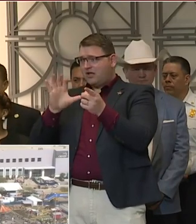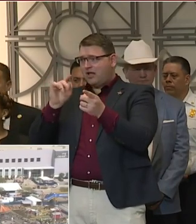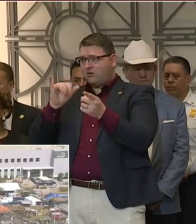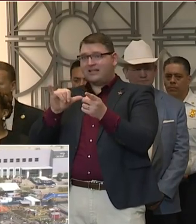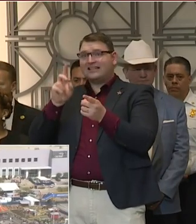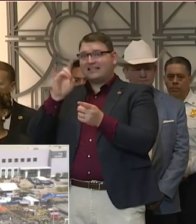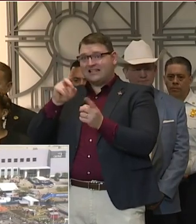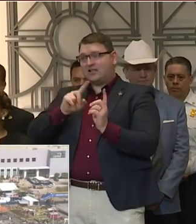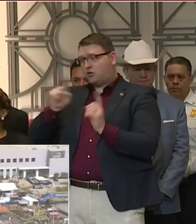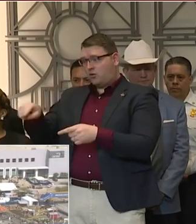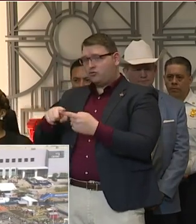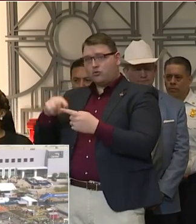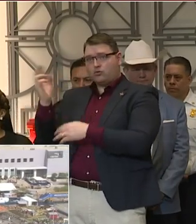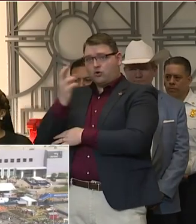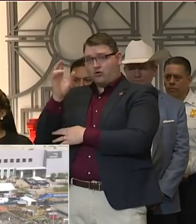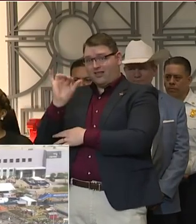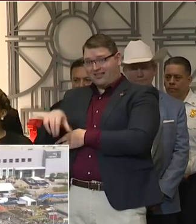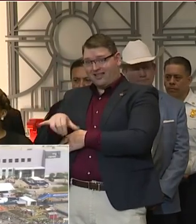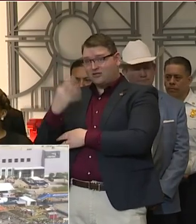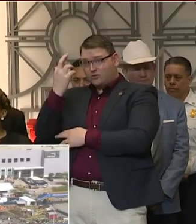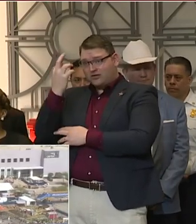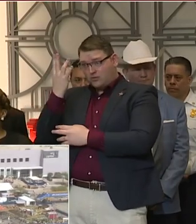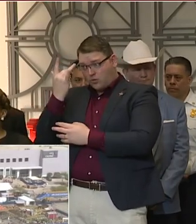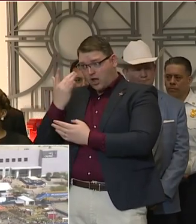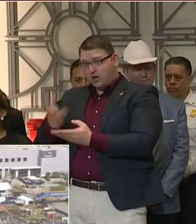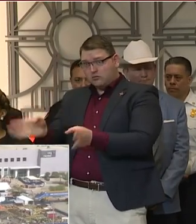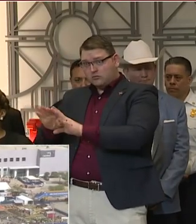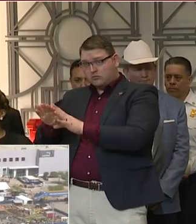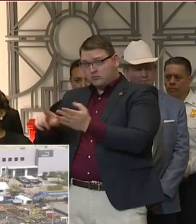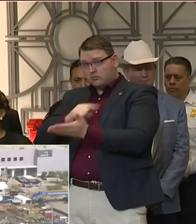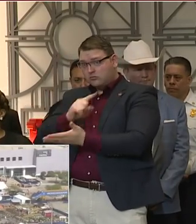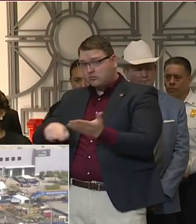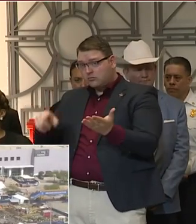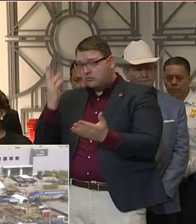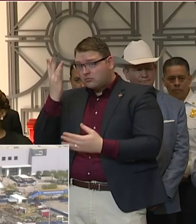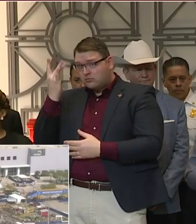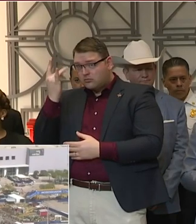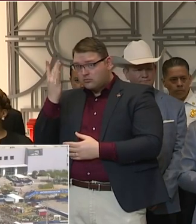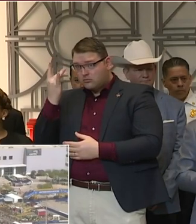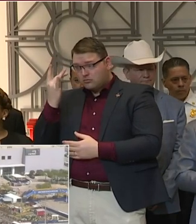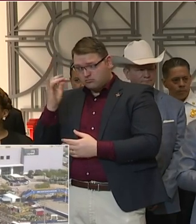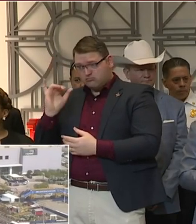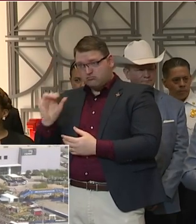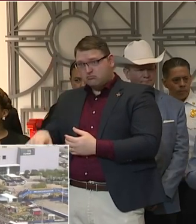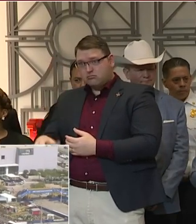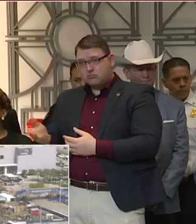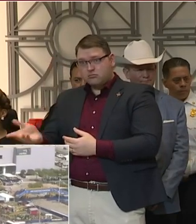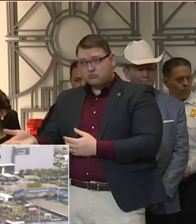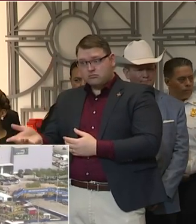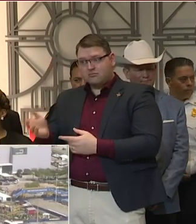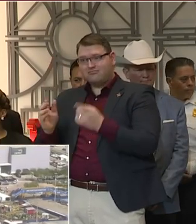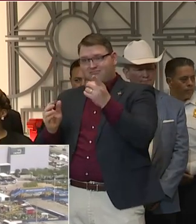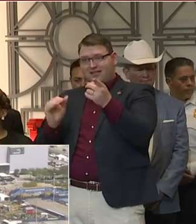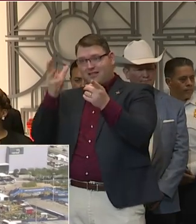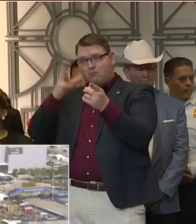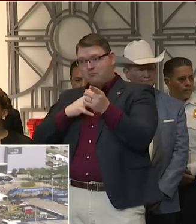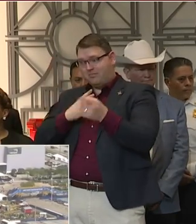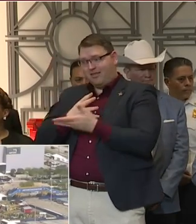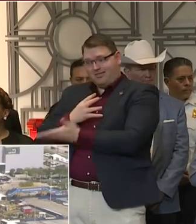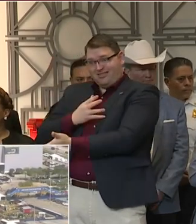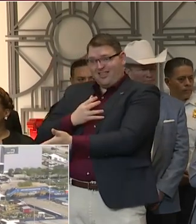rodeo? And that is part of the reason why you guys did such immediate action today, and that he was actually there for certain days?